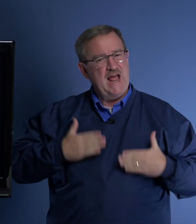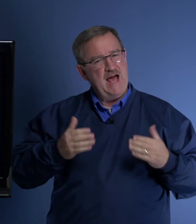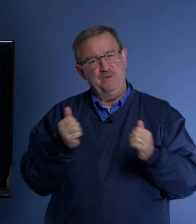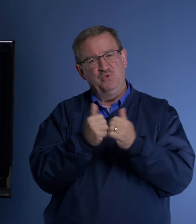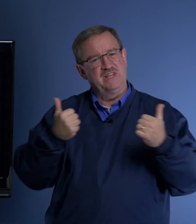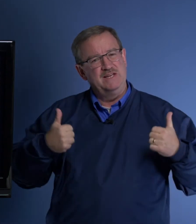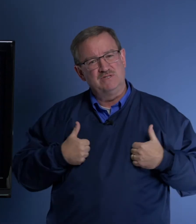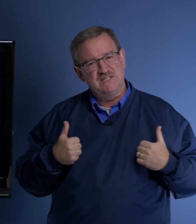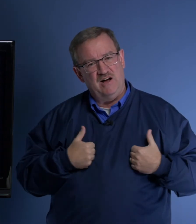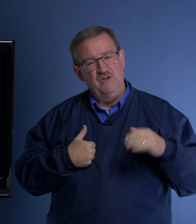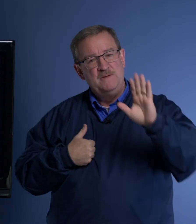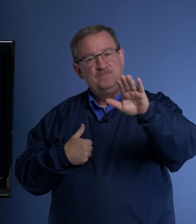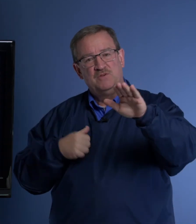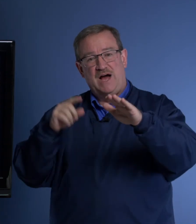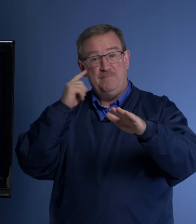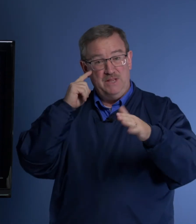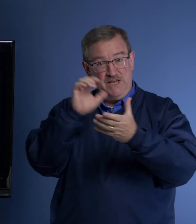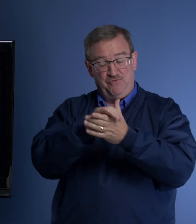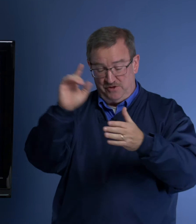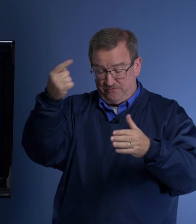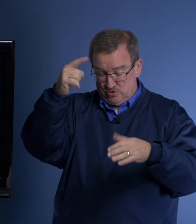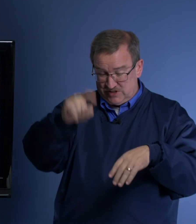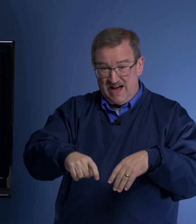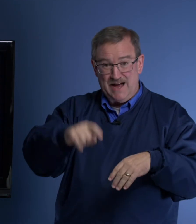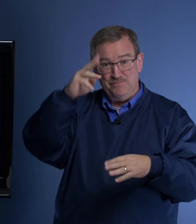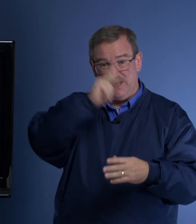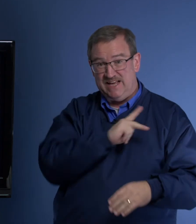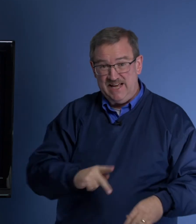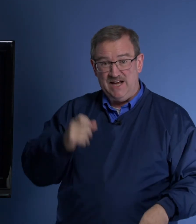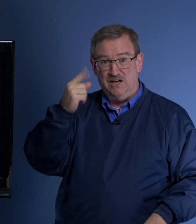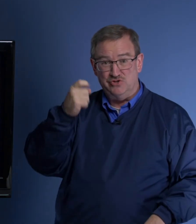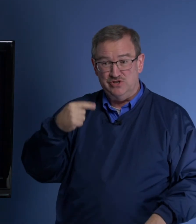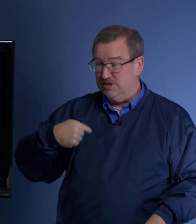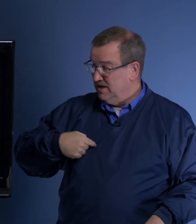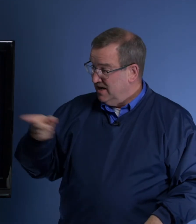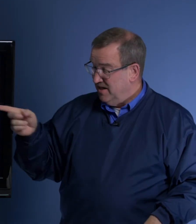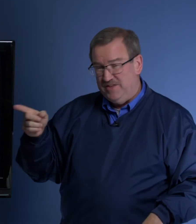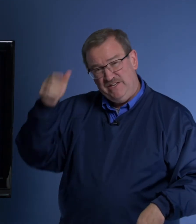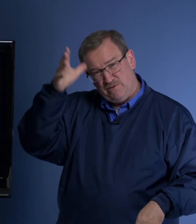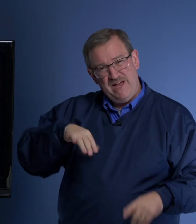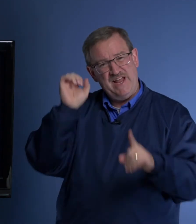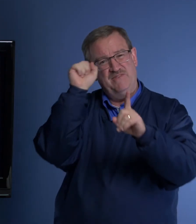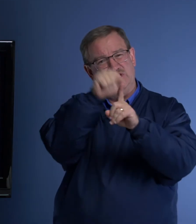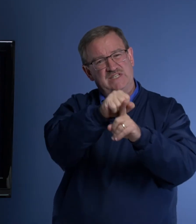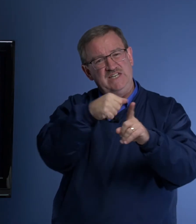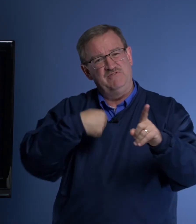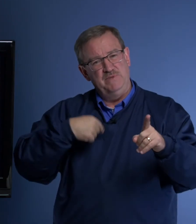happy with himself. I believe for the first time, the king understood these men have deceived me.